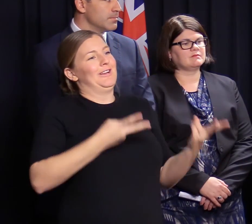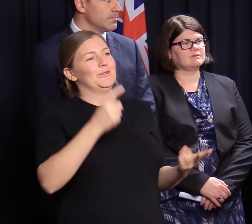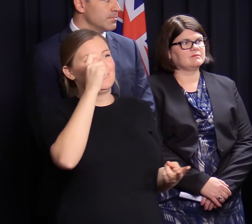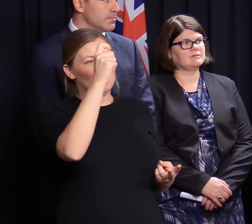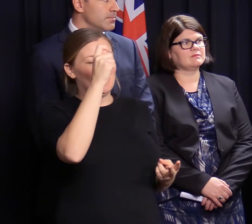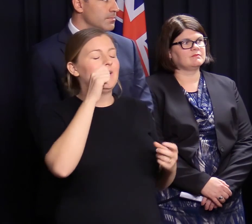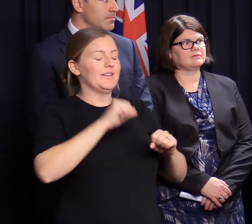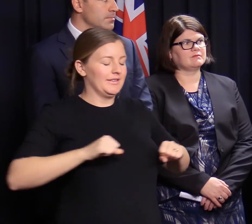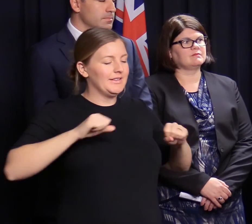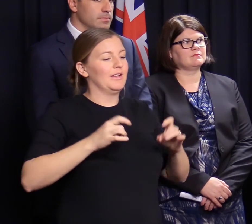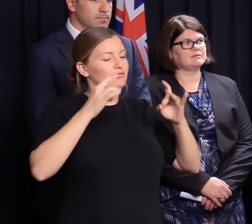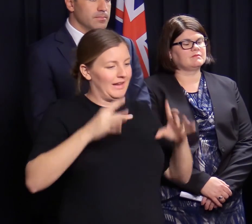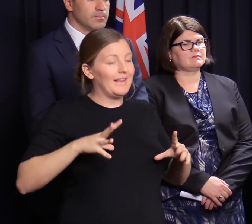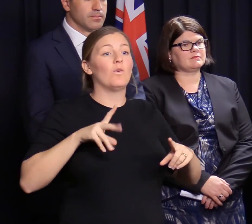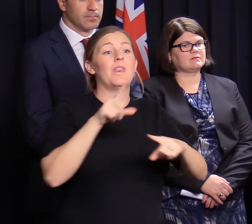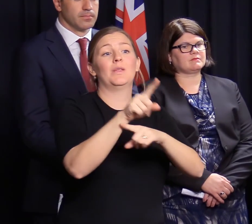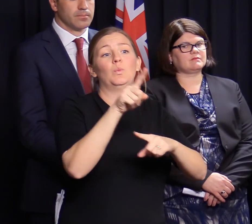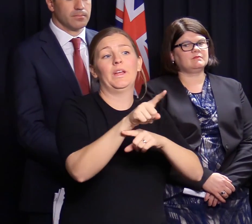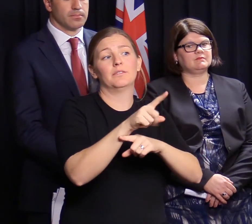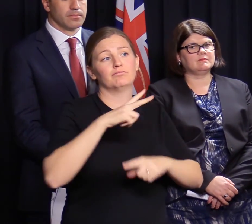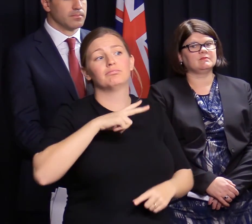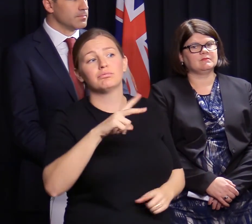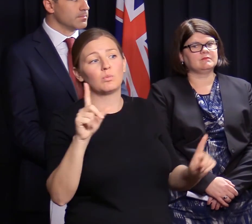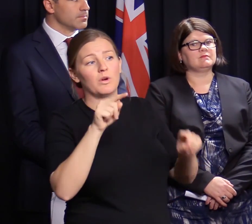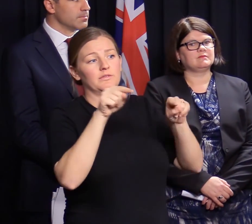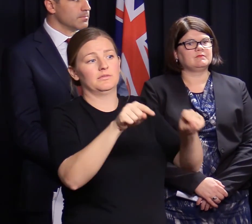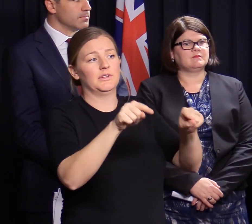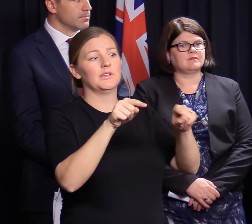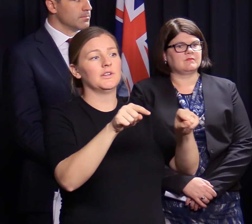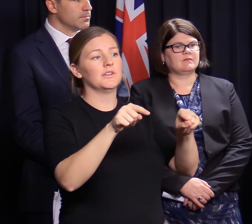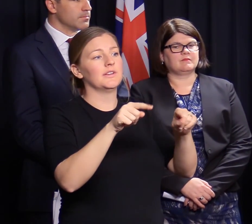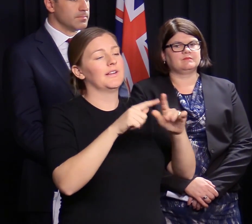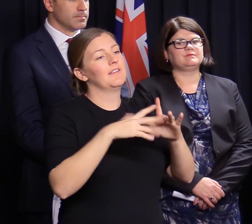them focused again for next week so that we'll have the crews in place should they be needed.